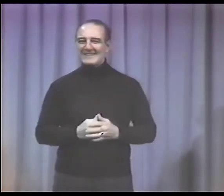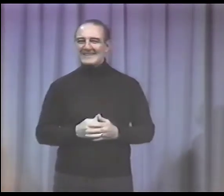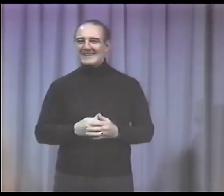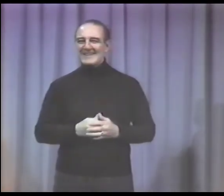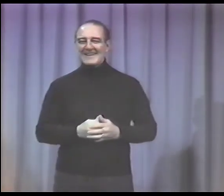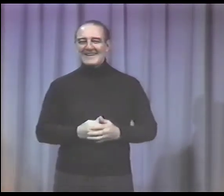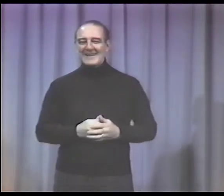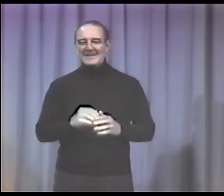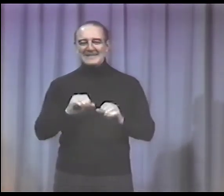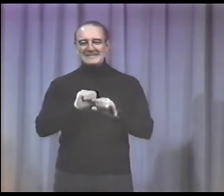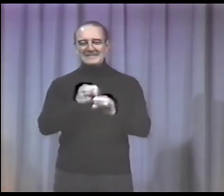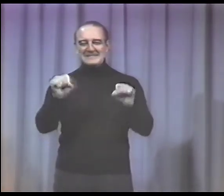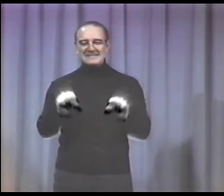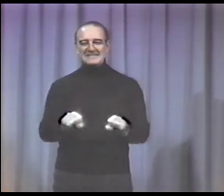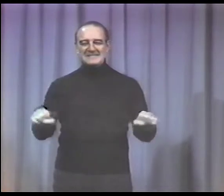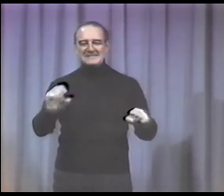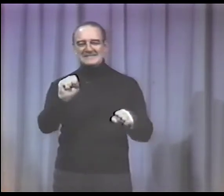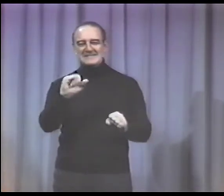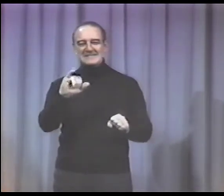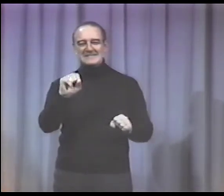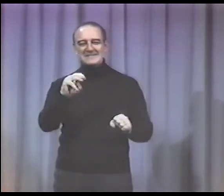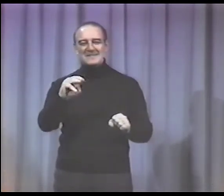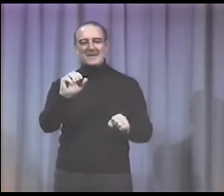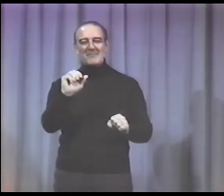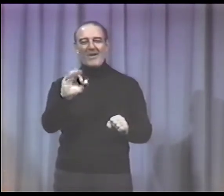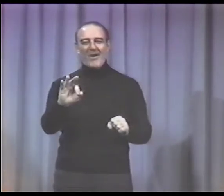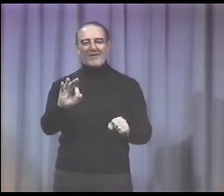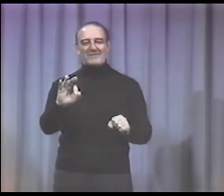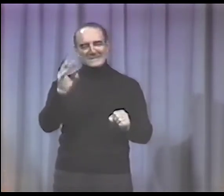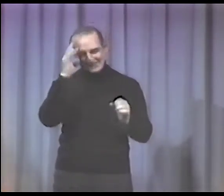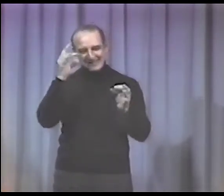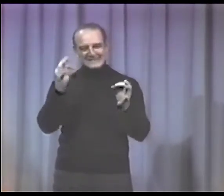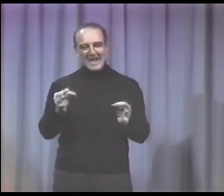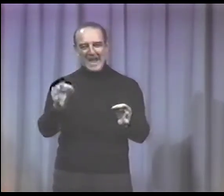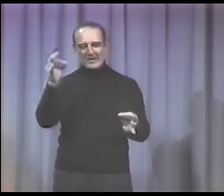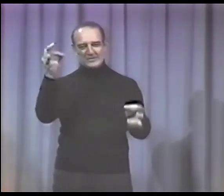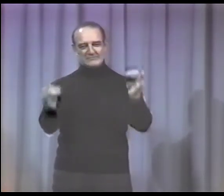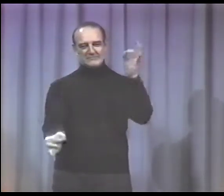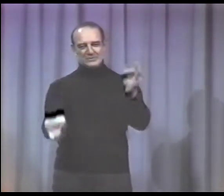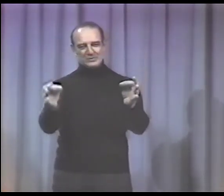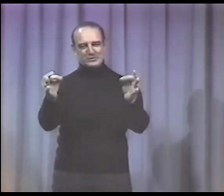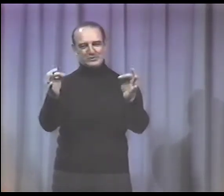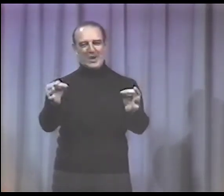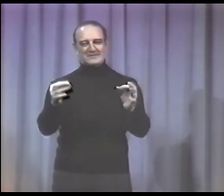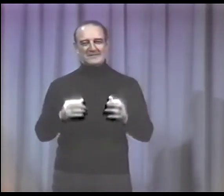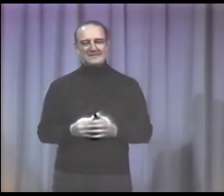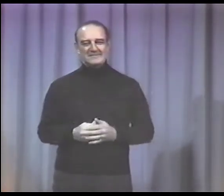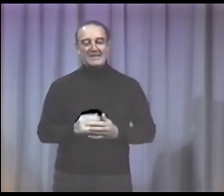That was an interesting system of deciding judgment